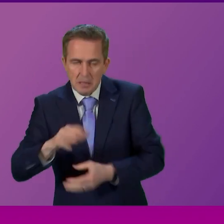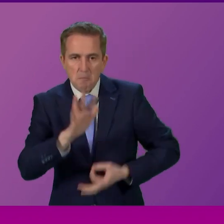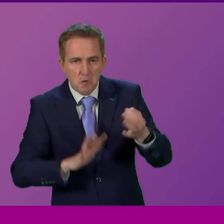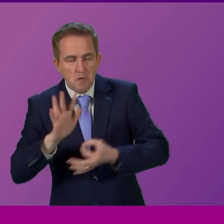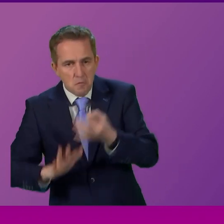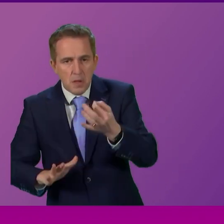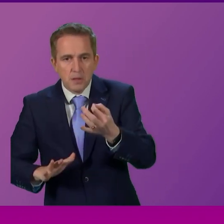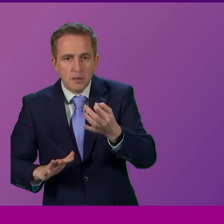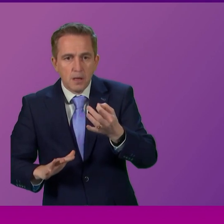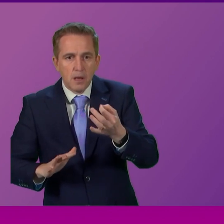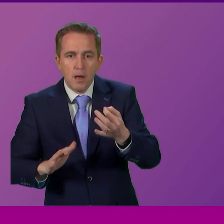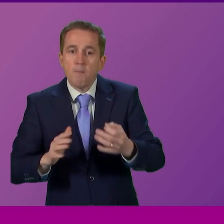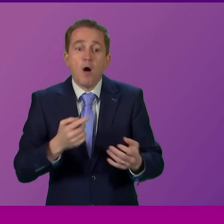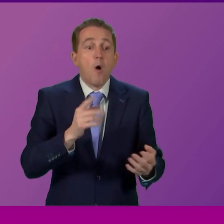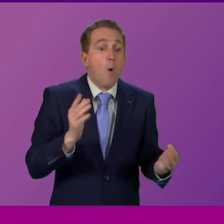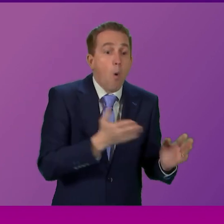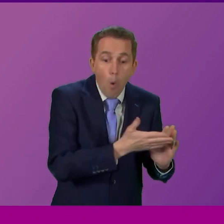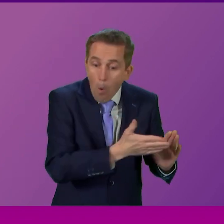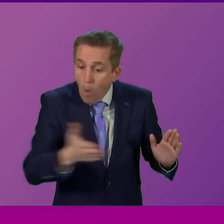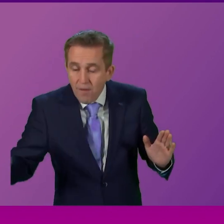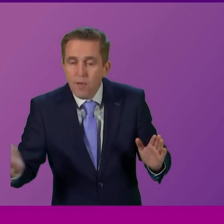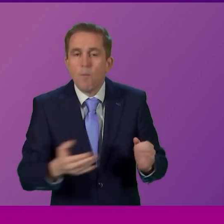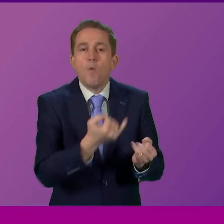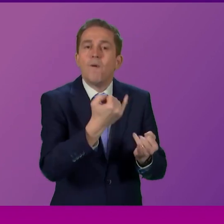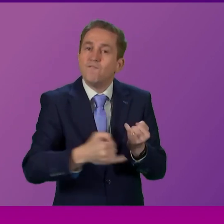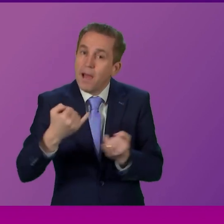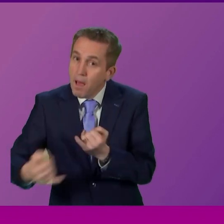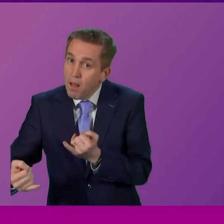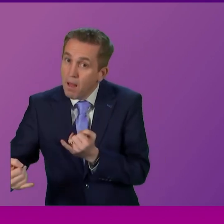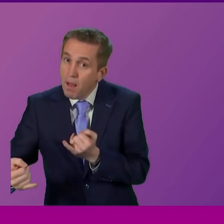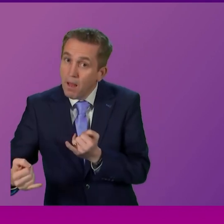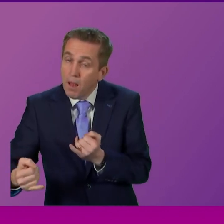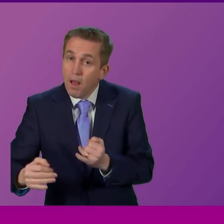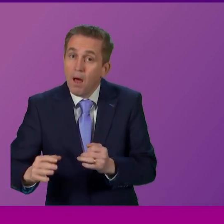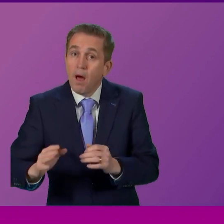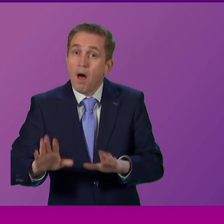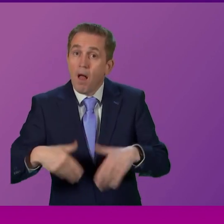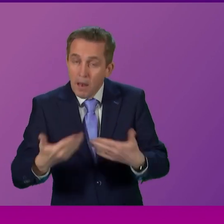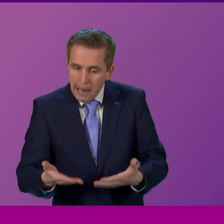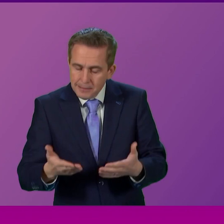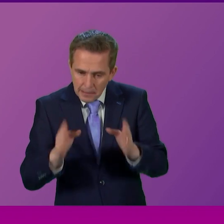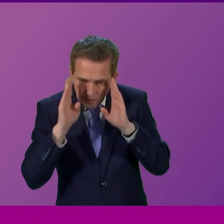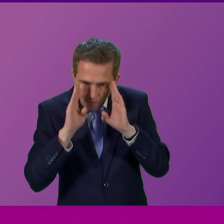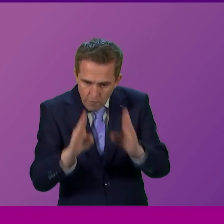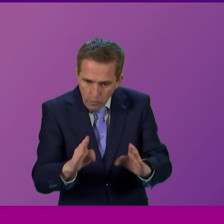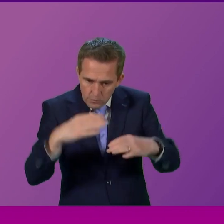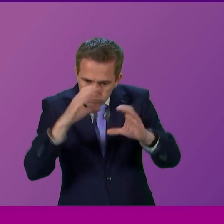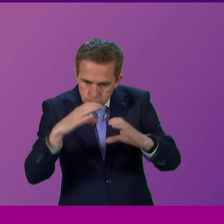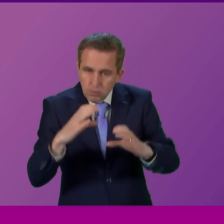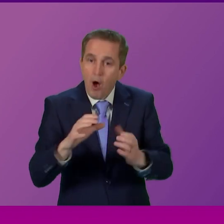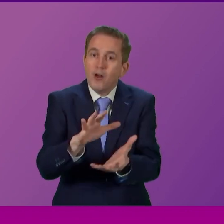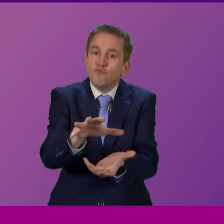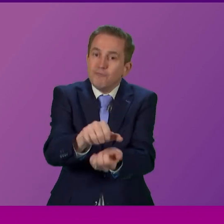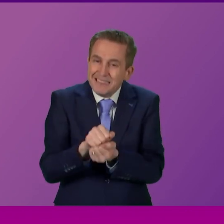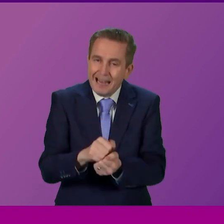but every single one will fall flat on its face unless there is laser light focus on keeping the staff we